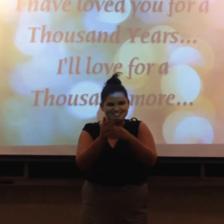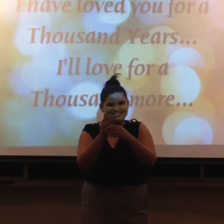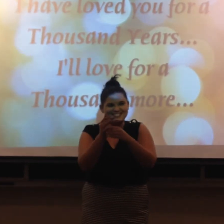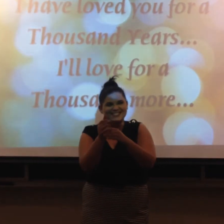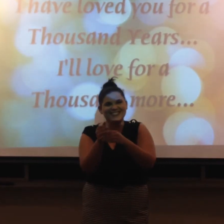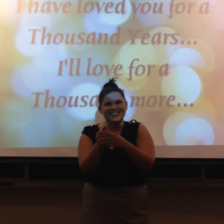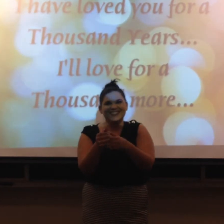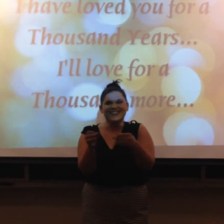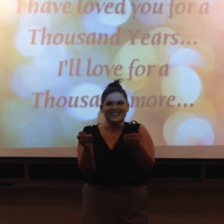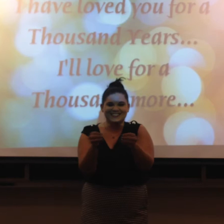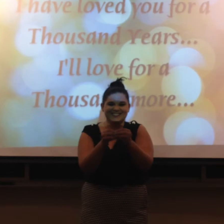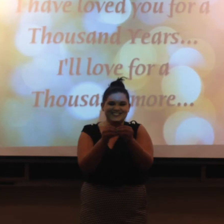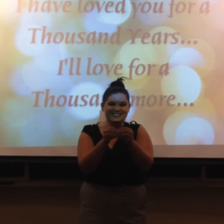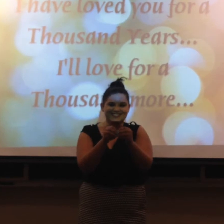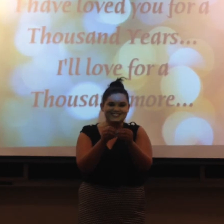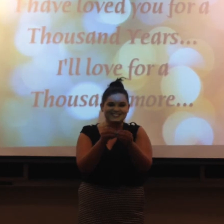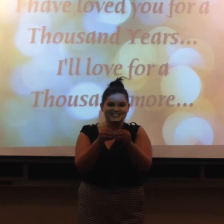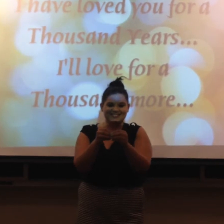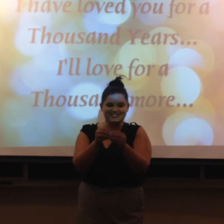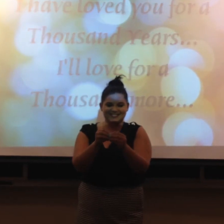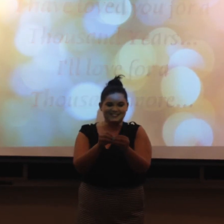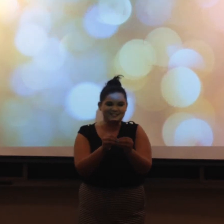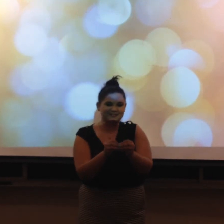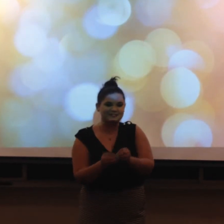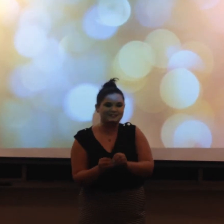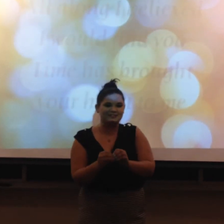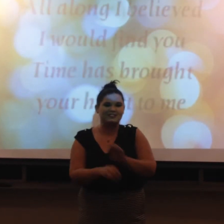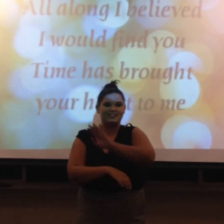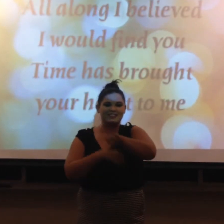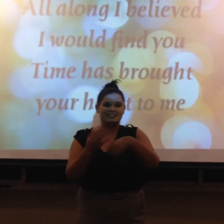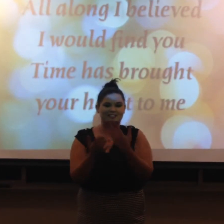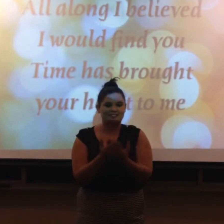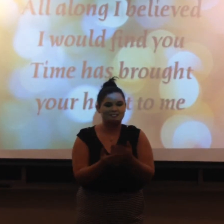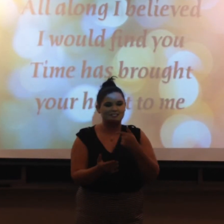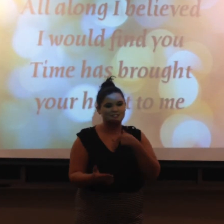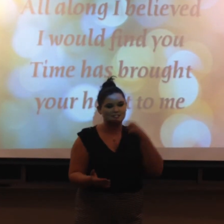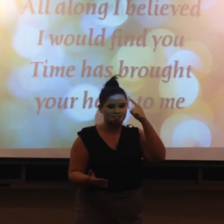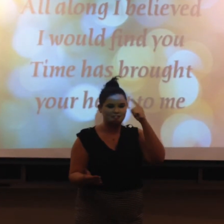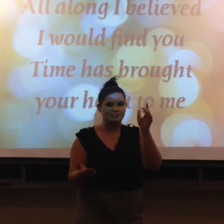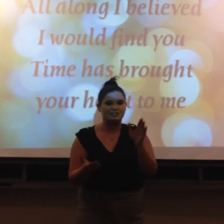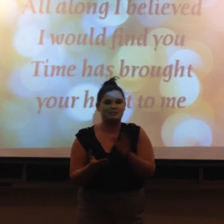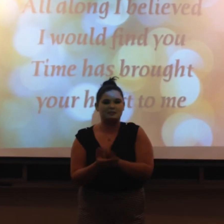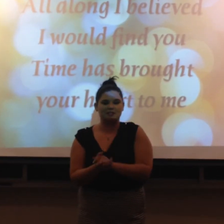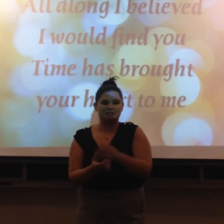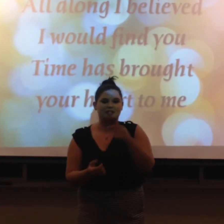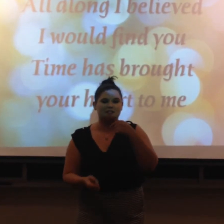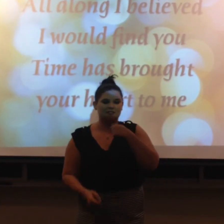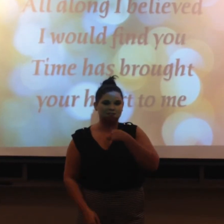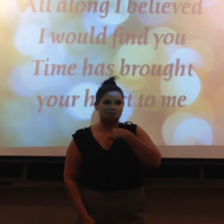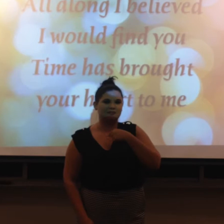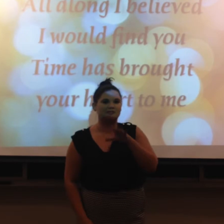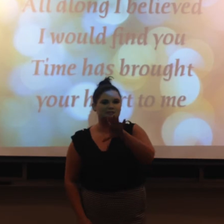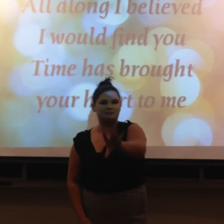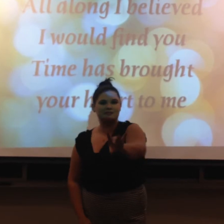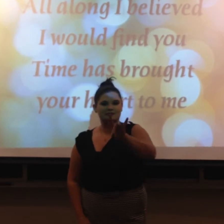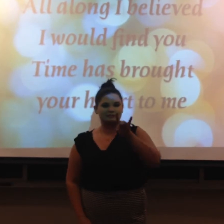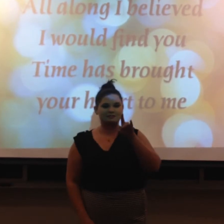more All along I believed I would